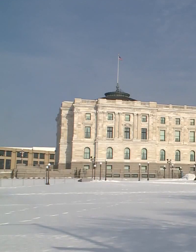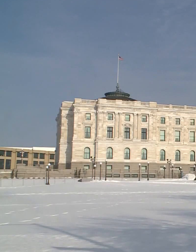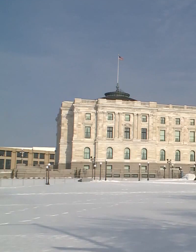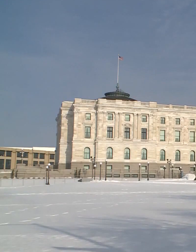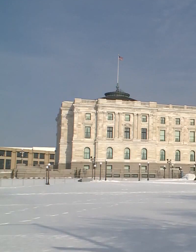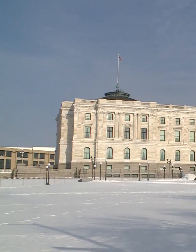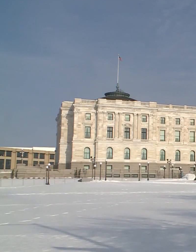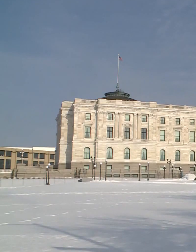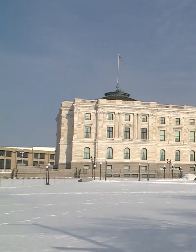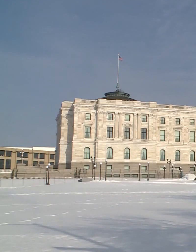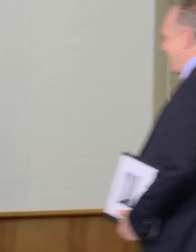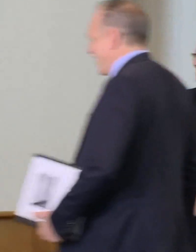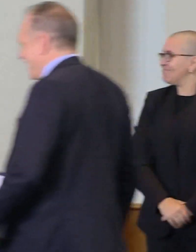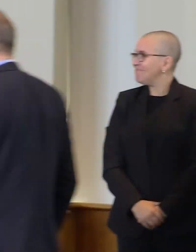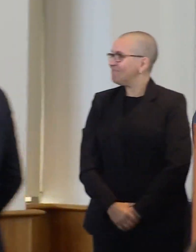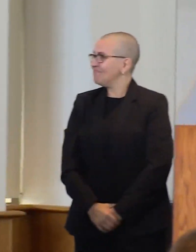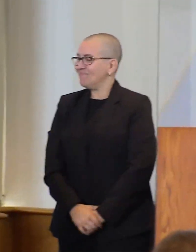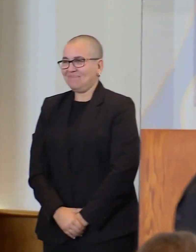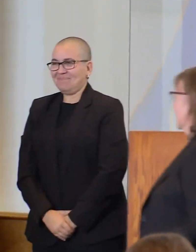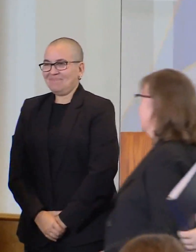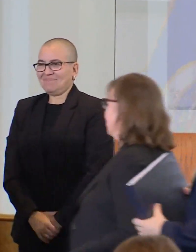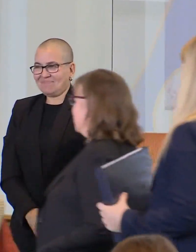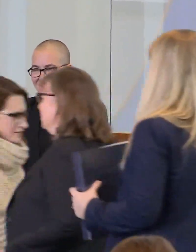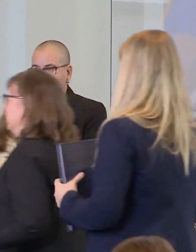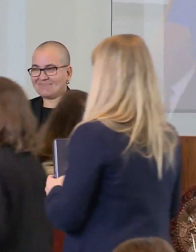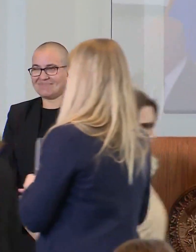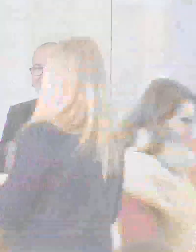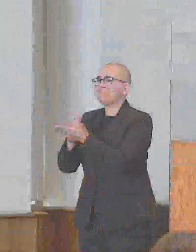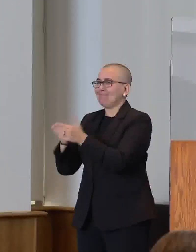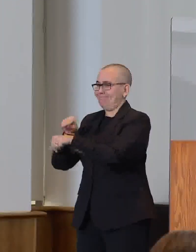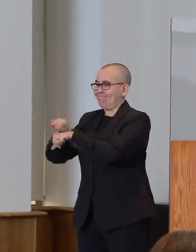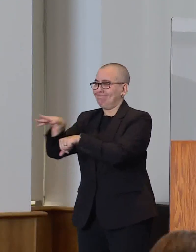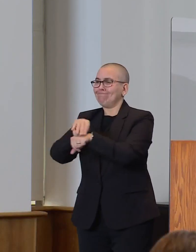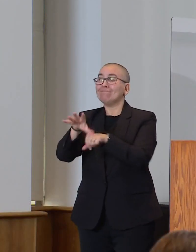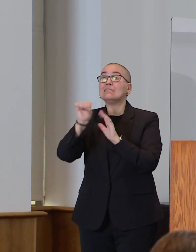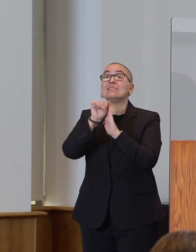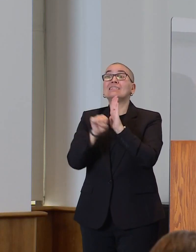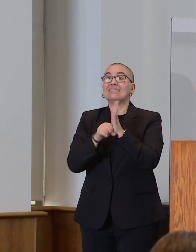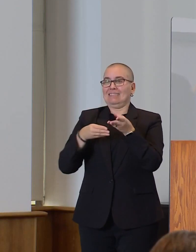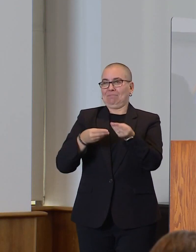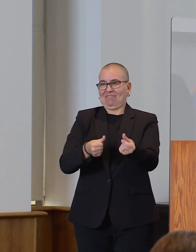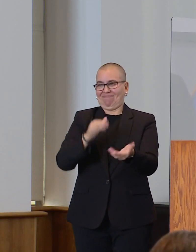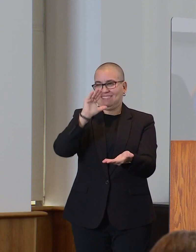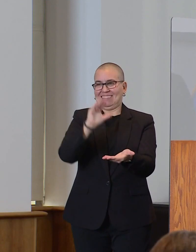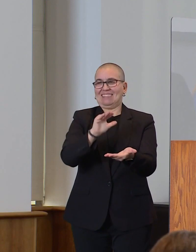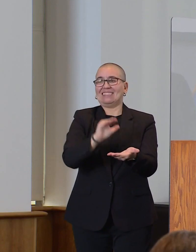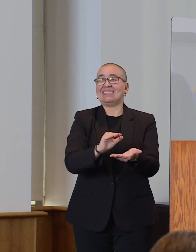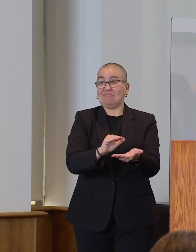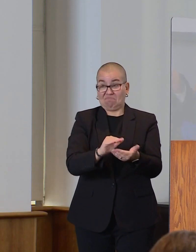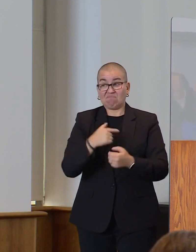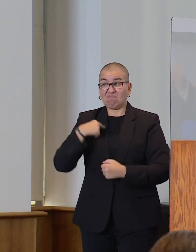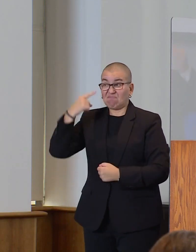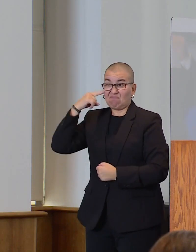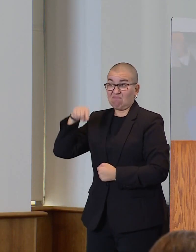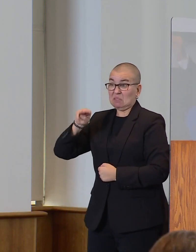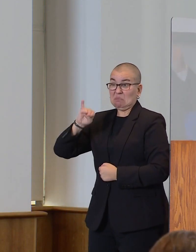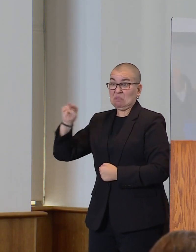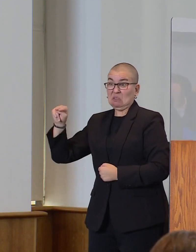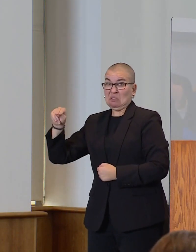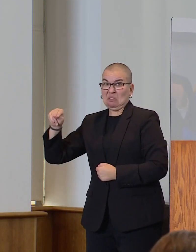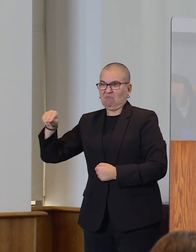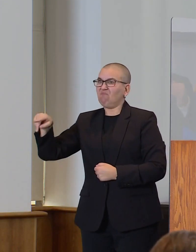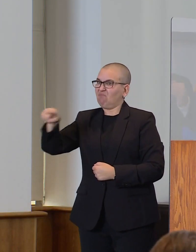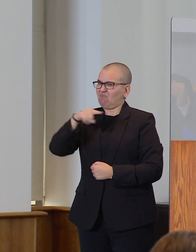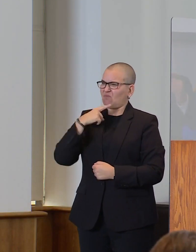control of the legislature, and Governor Walz sees a chance to put his agenda in motion. I think when Minnesotans are saying we need to align